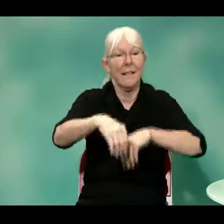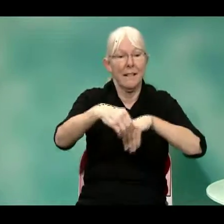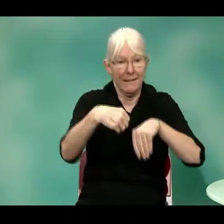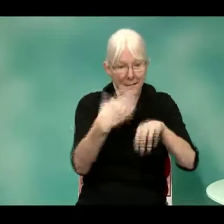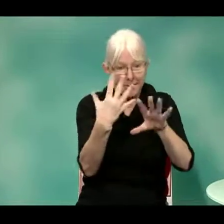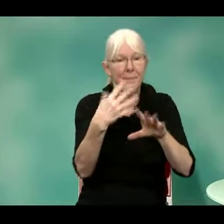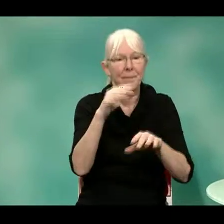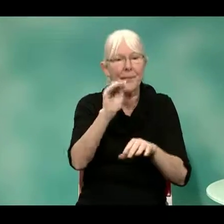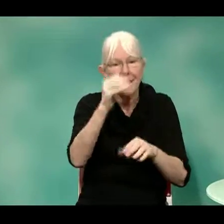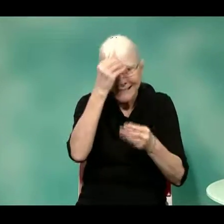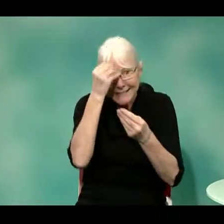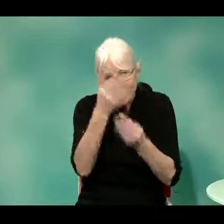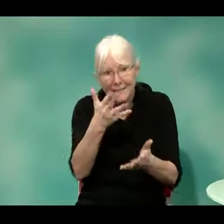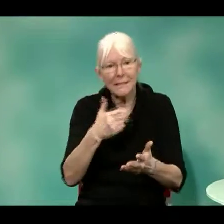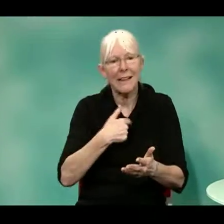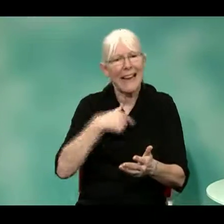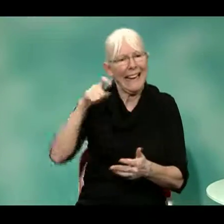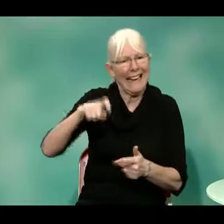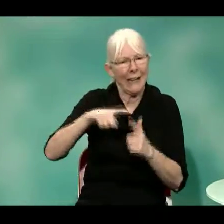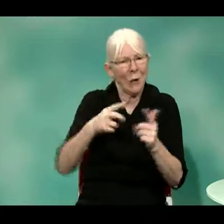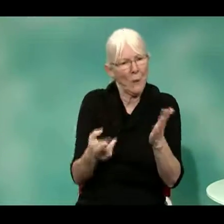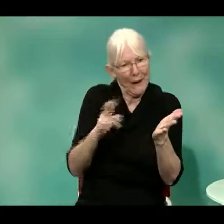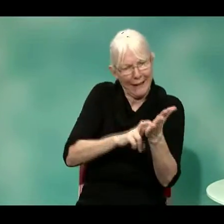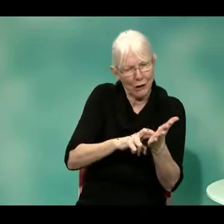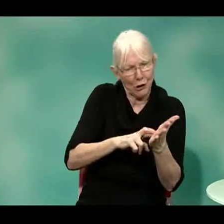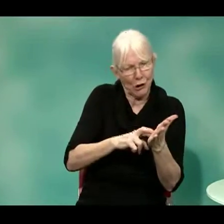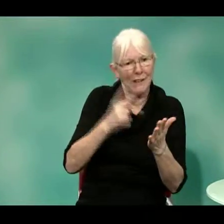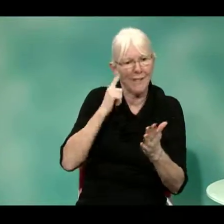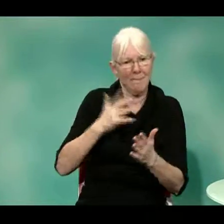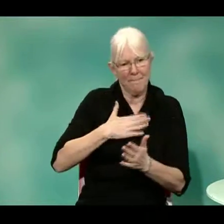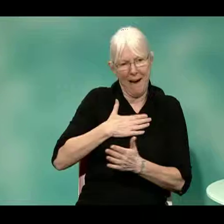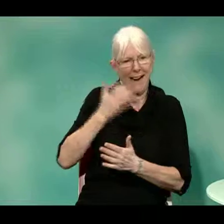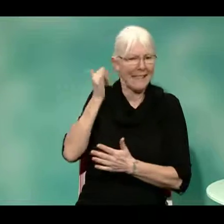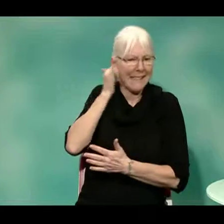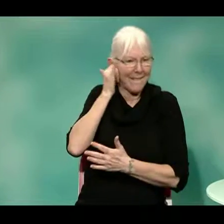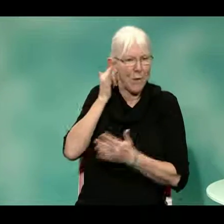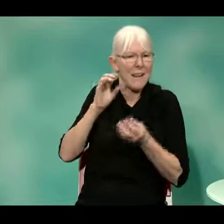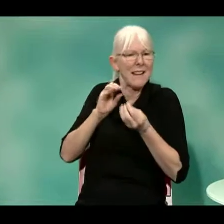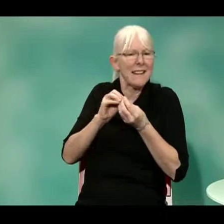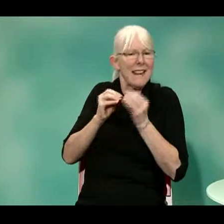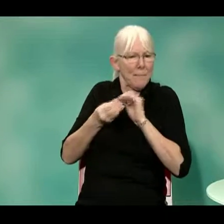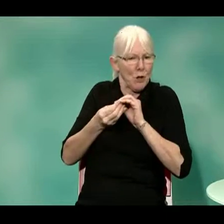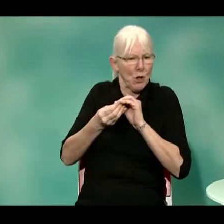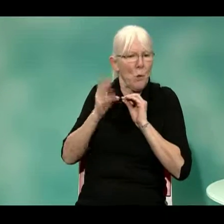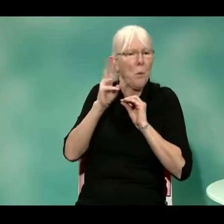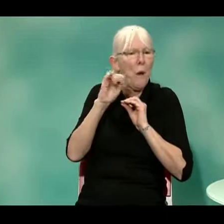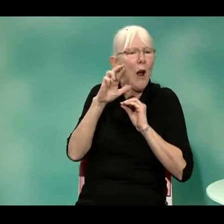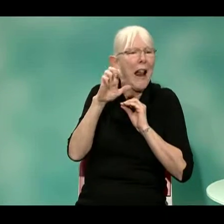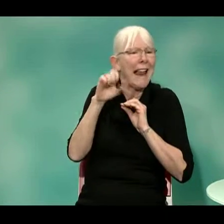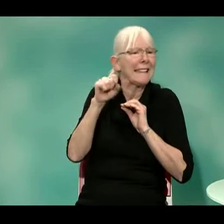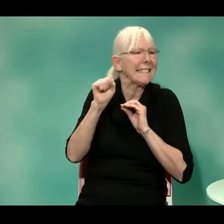person on the other end. And I can say, you know, I need to register my cell phone number. Here's the number.